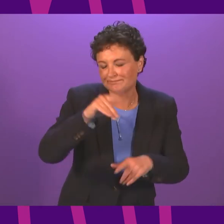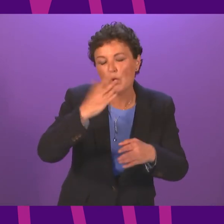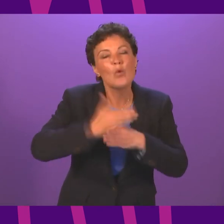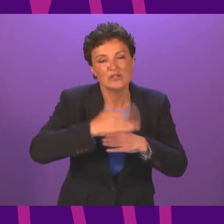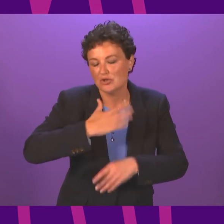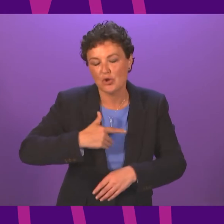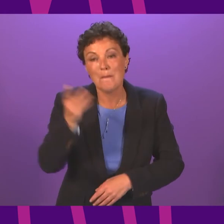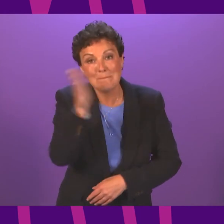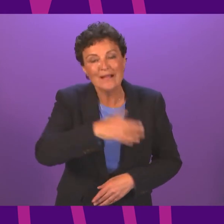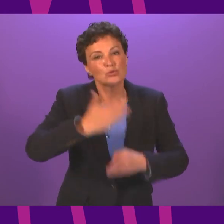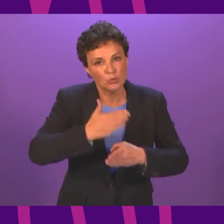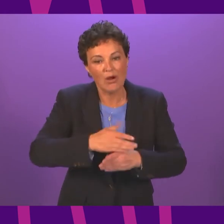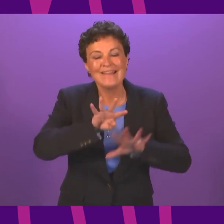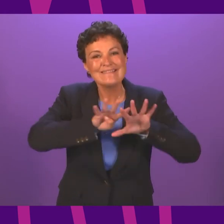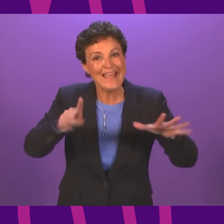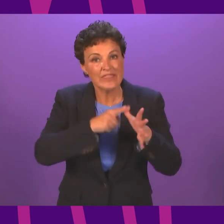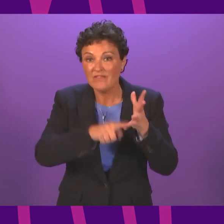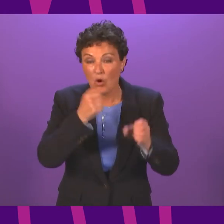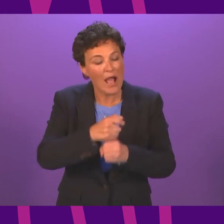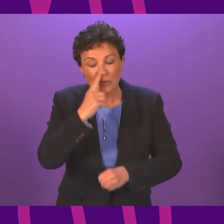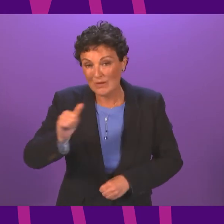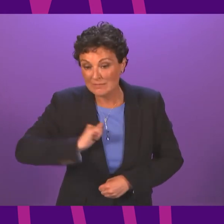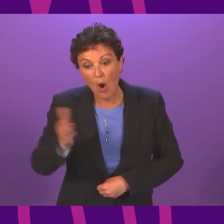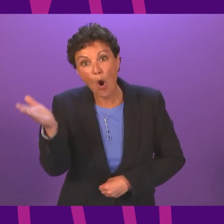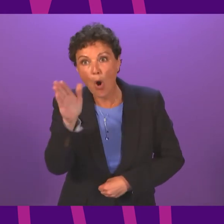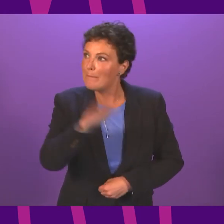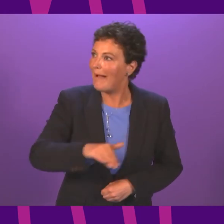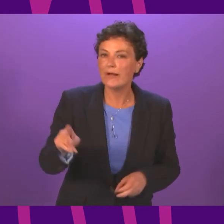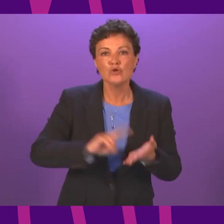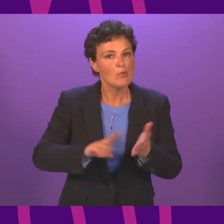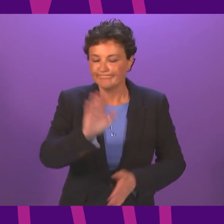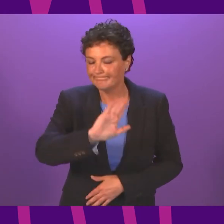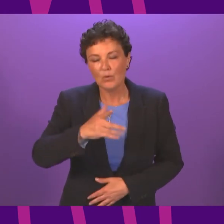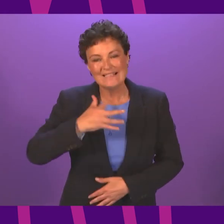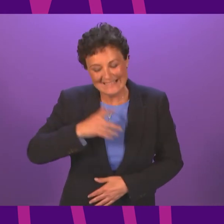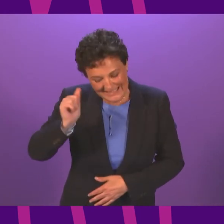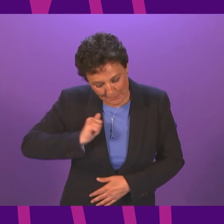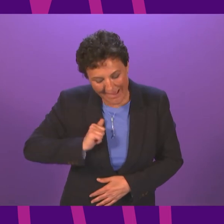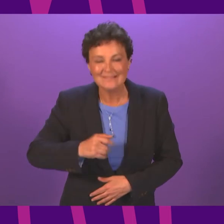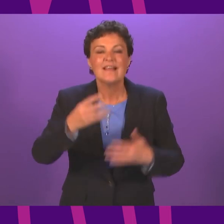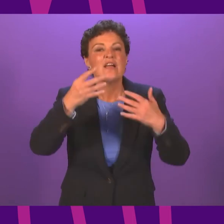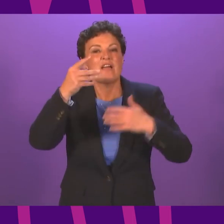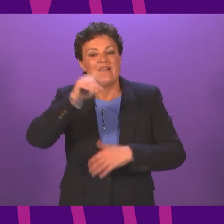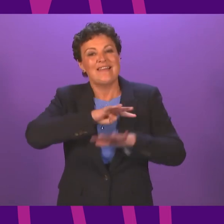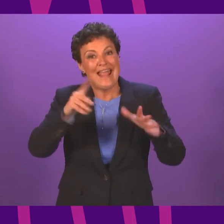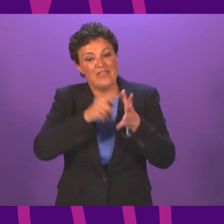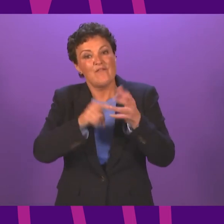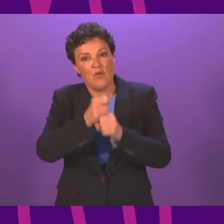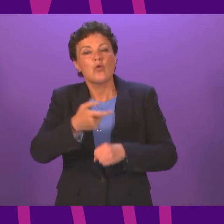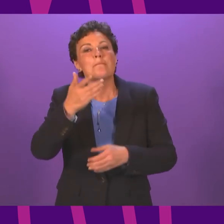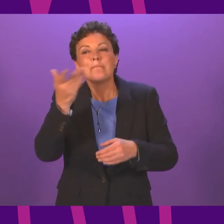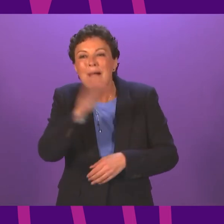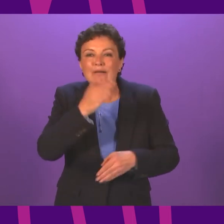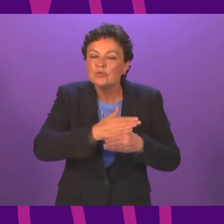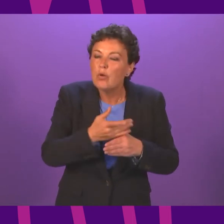agree an appropriate phasing of this, beginning when we enter level zero, we hope, on the 19th of July. However, think many